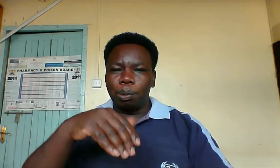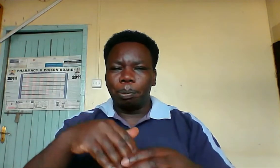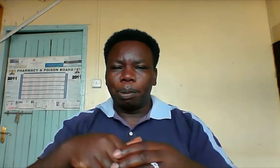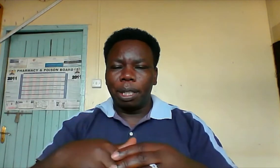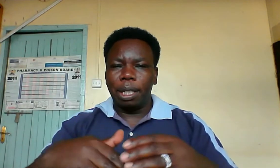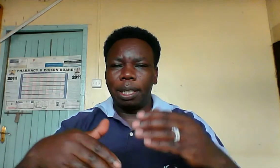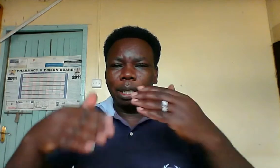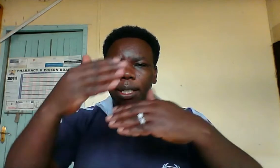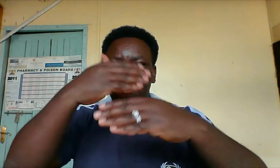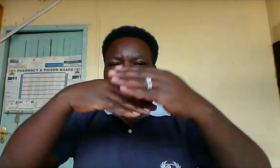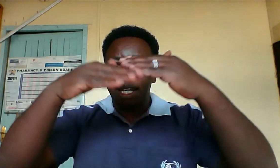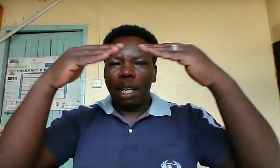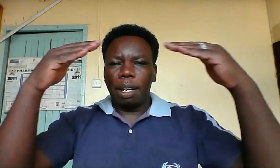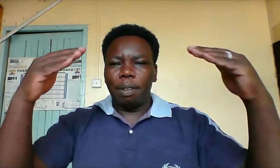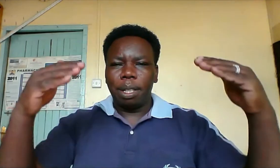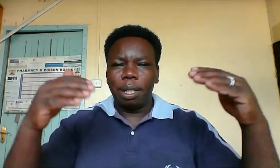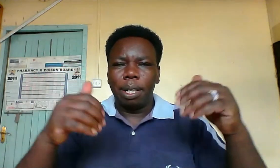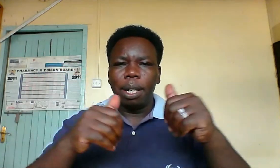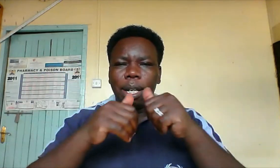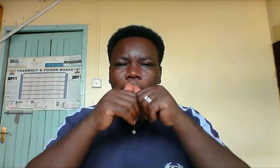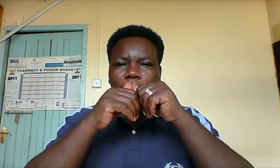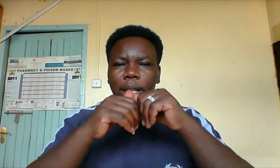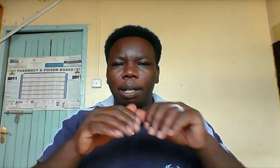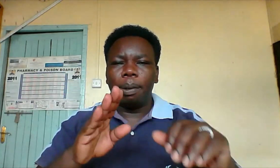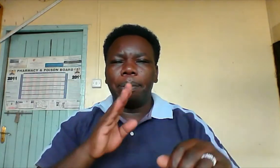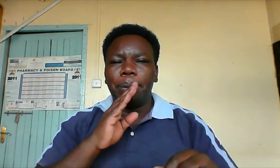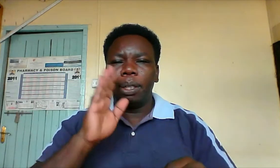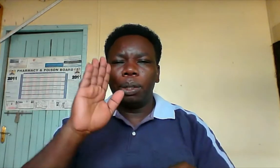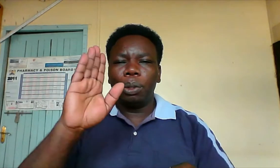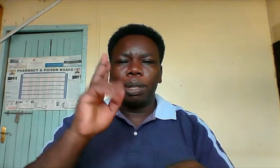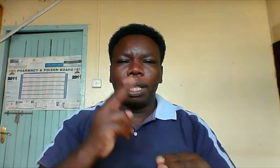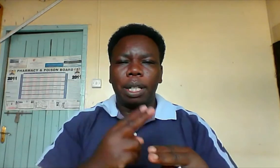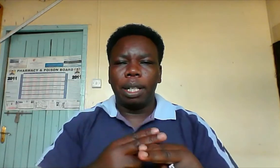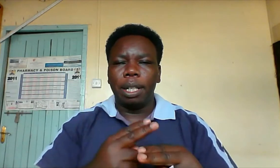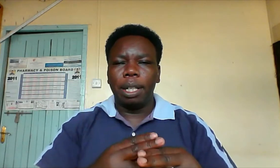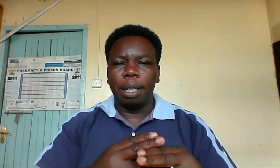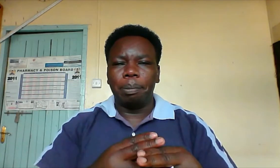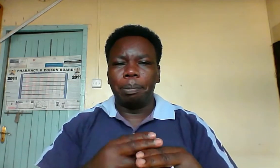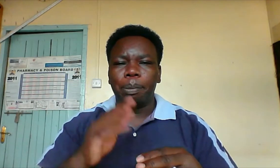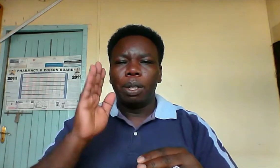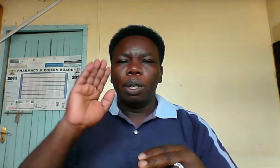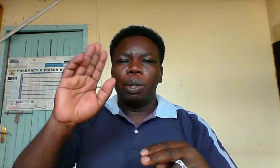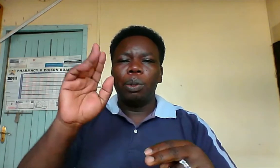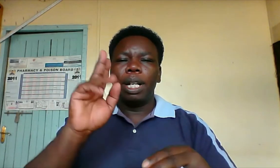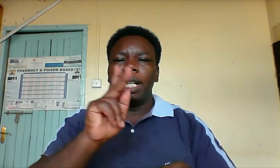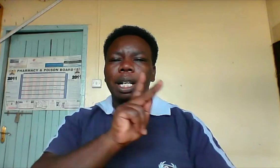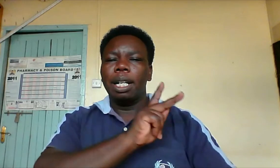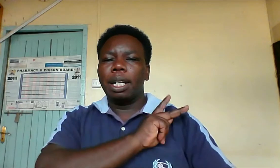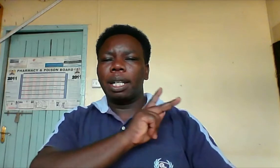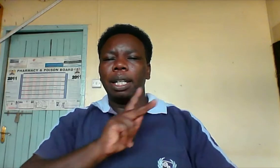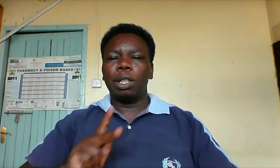in heaven hallowed be your name your kingdom